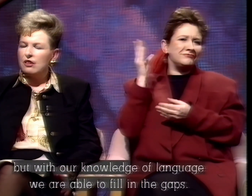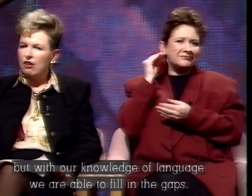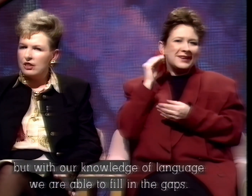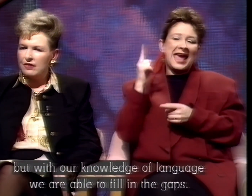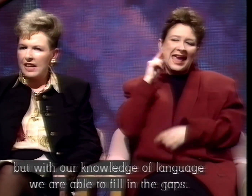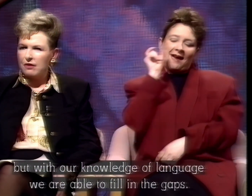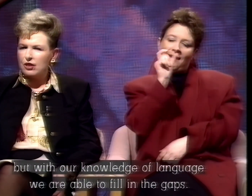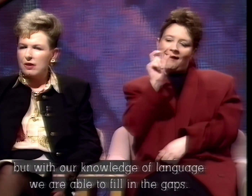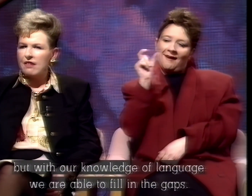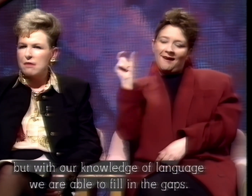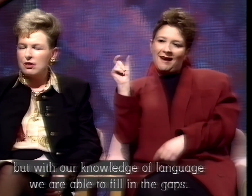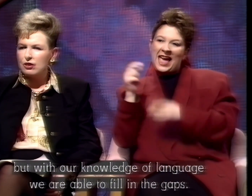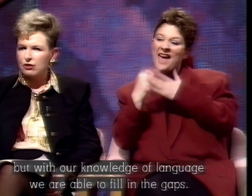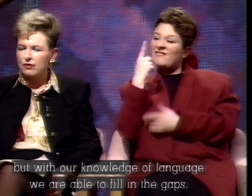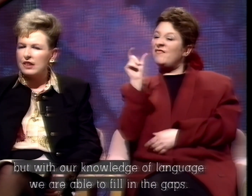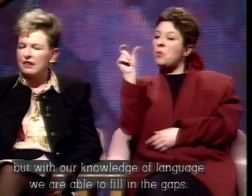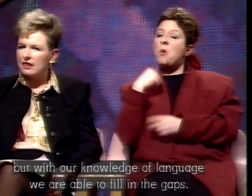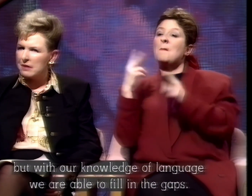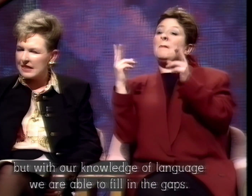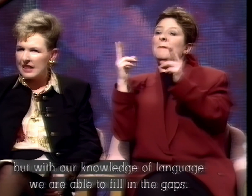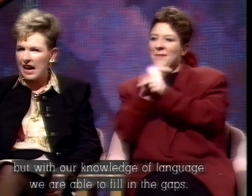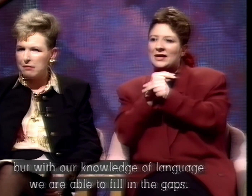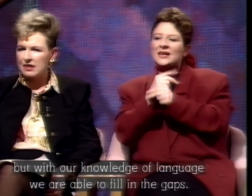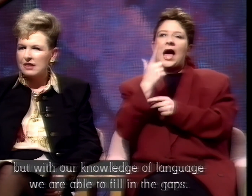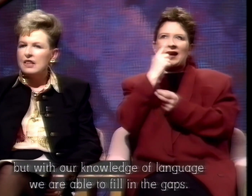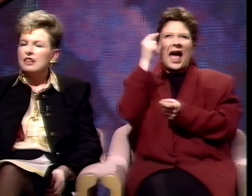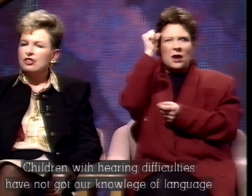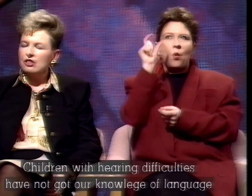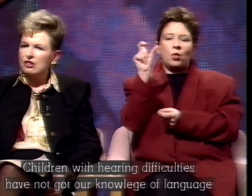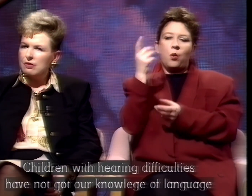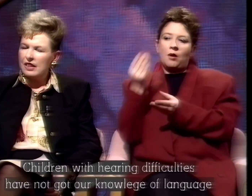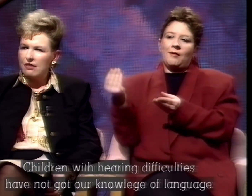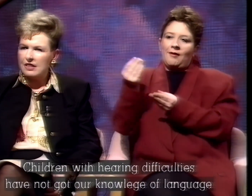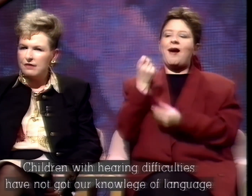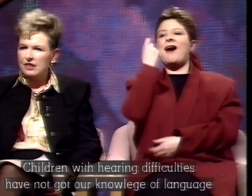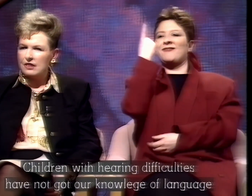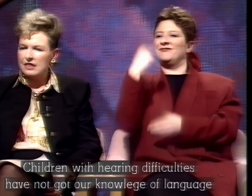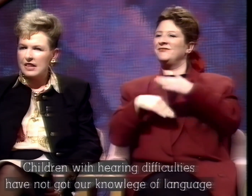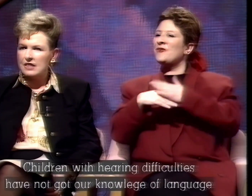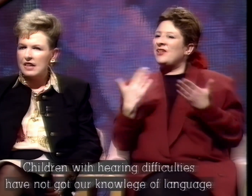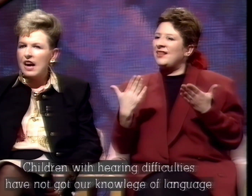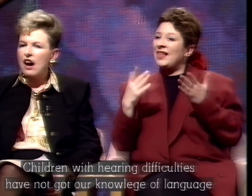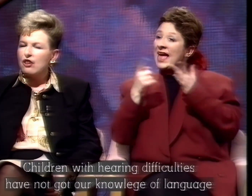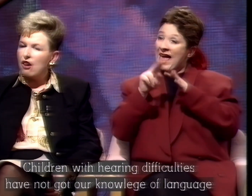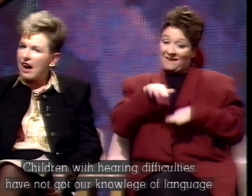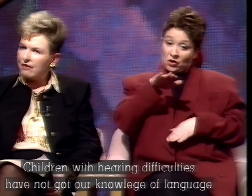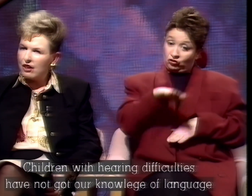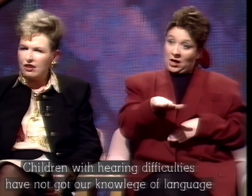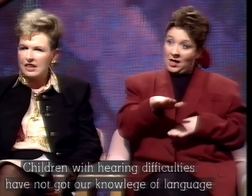knowledge of language we are able to fill in the missing gaps. Children with hearing difficulties have not got our